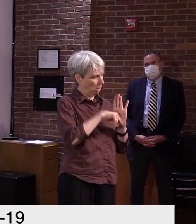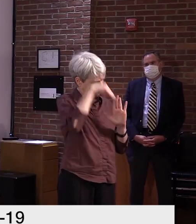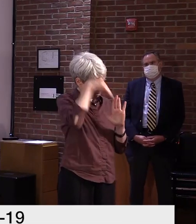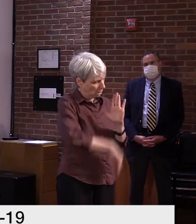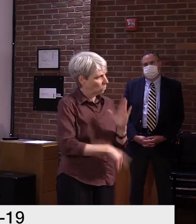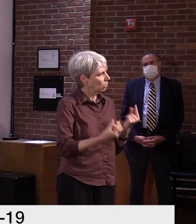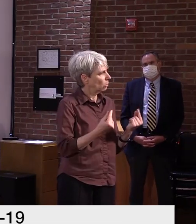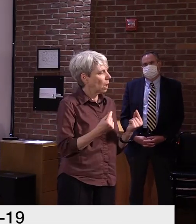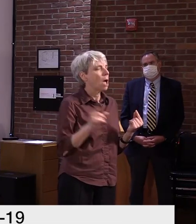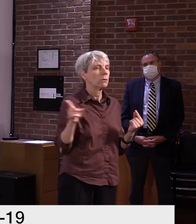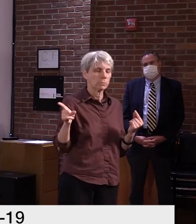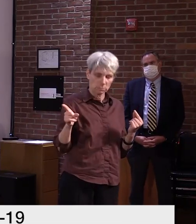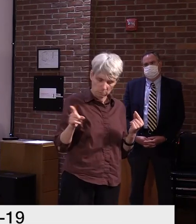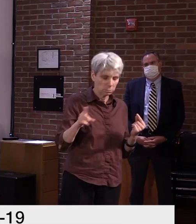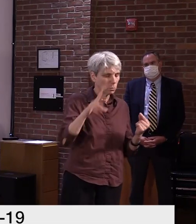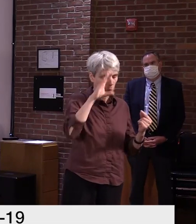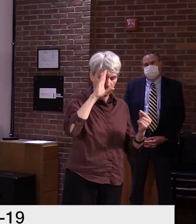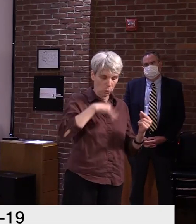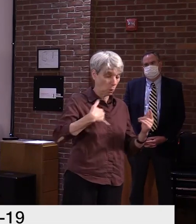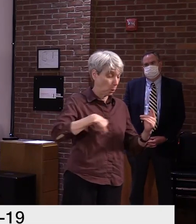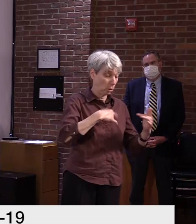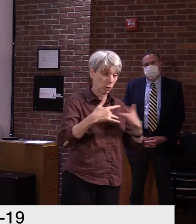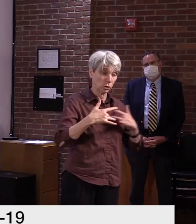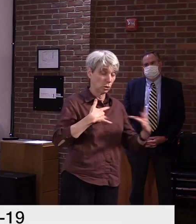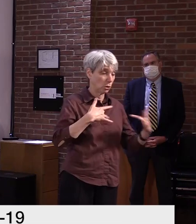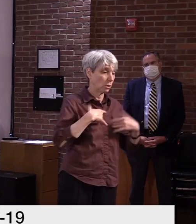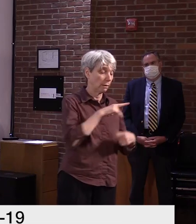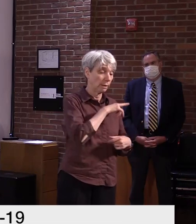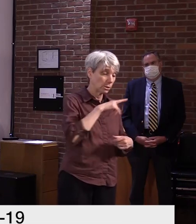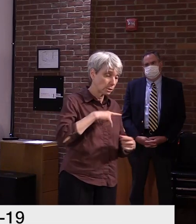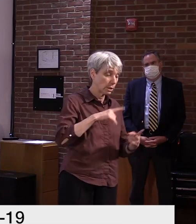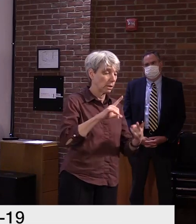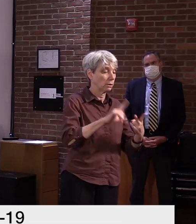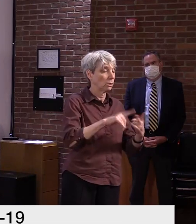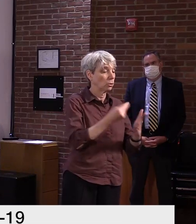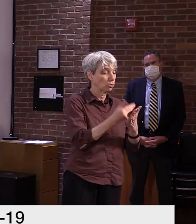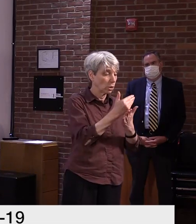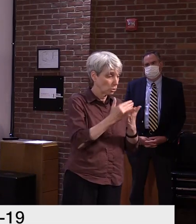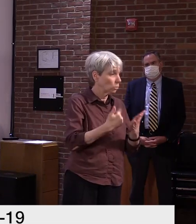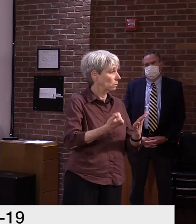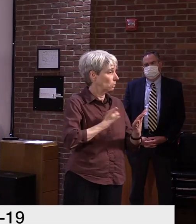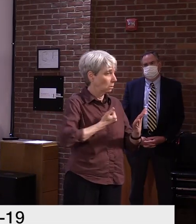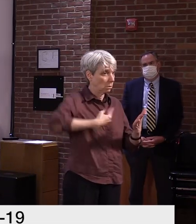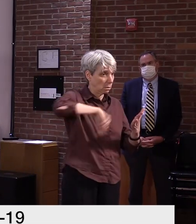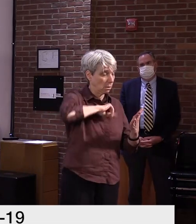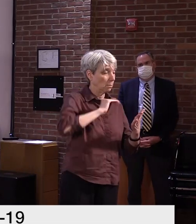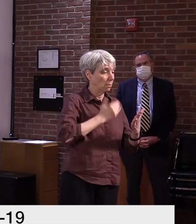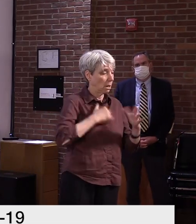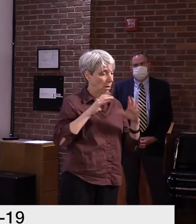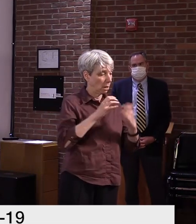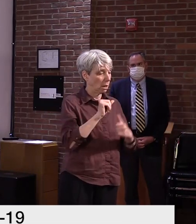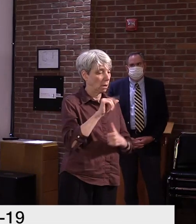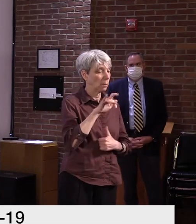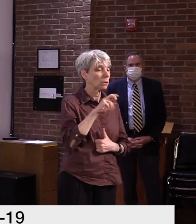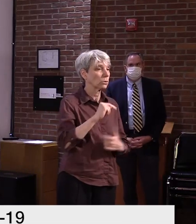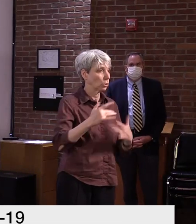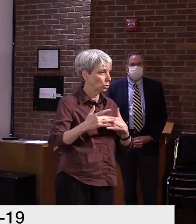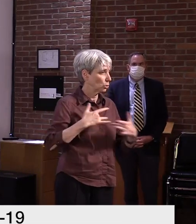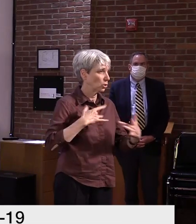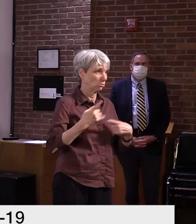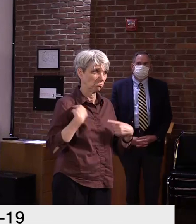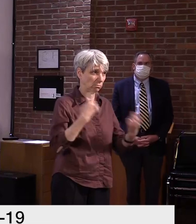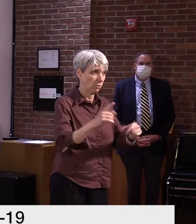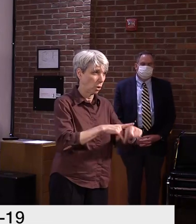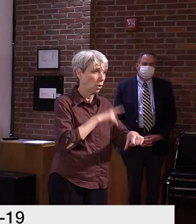it's from the legislature or the treasurer or the administration, something that we've been contemplating for